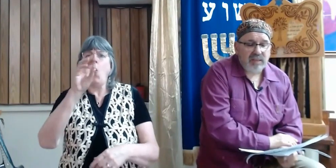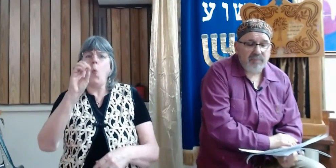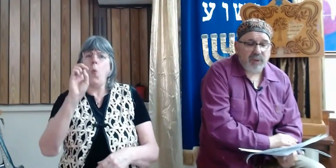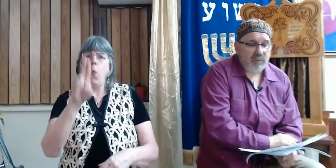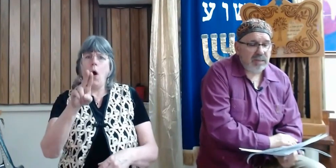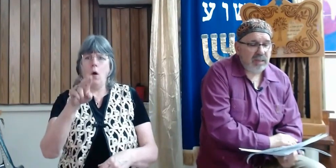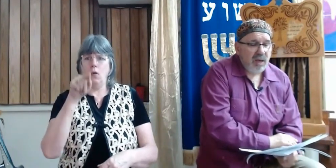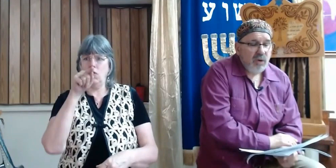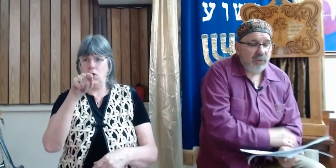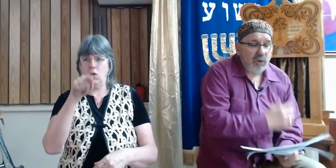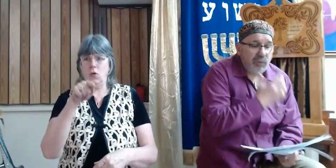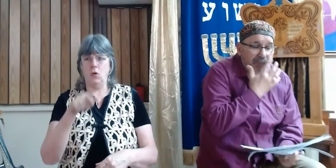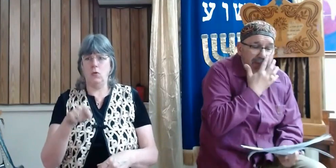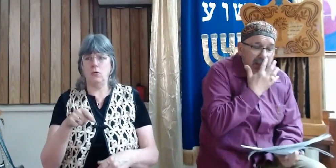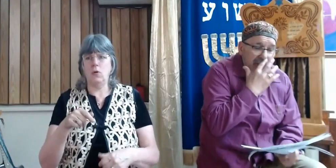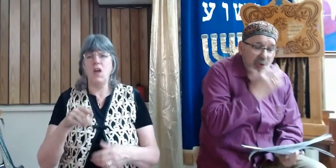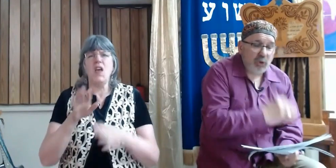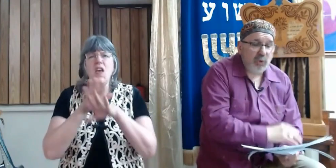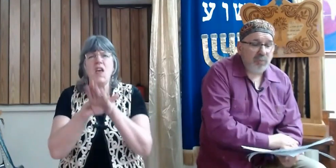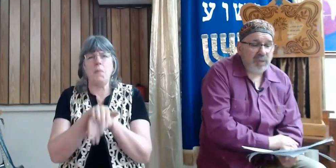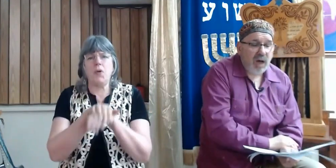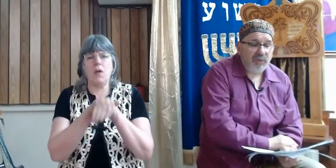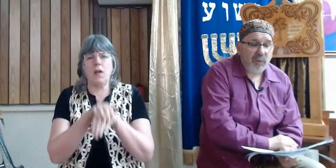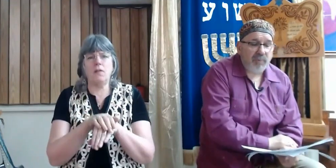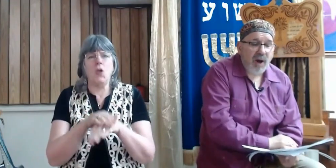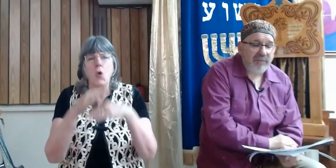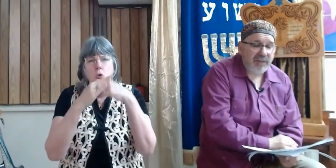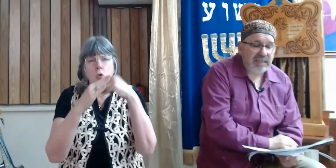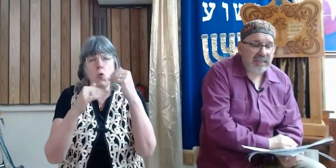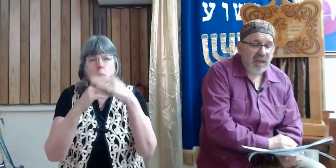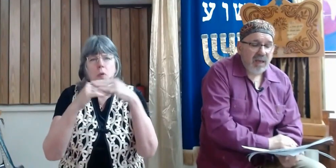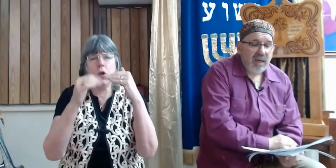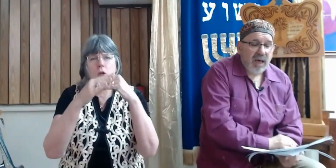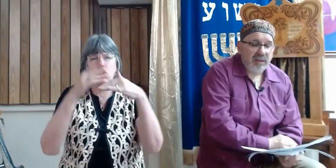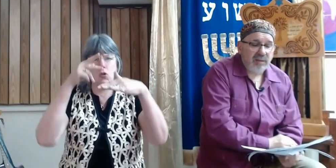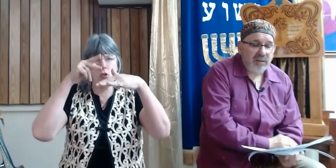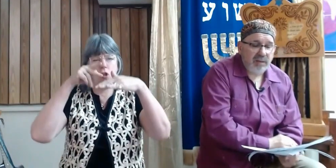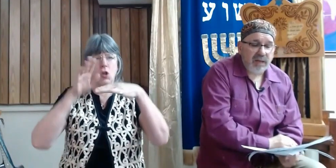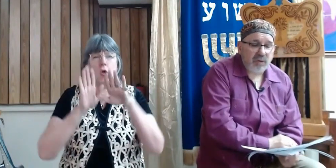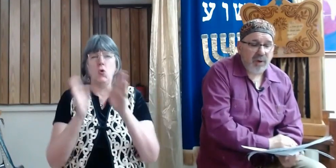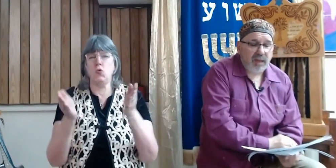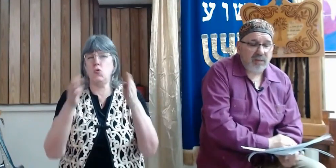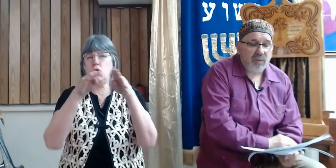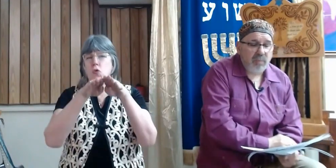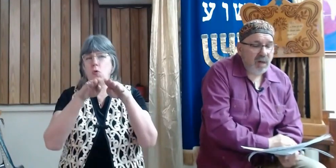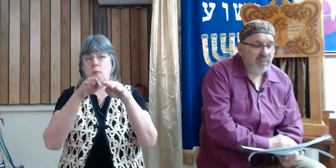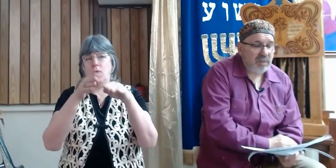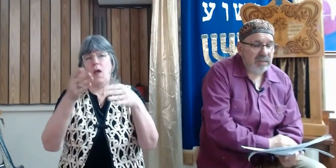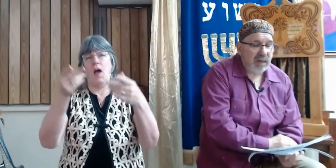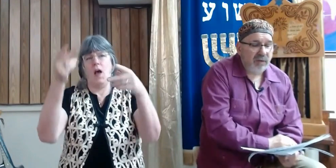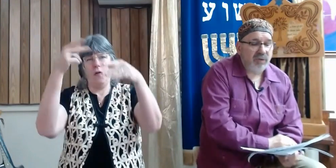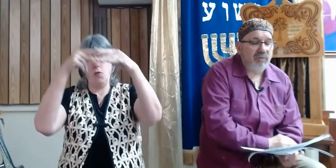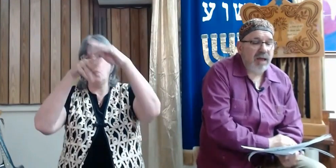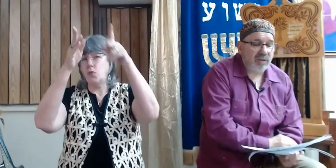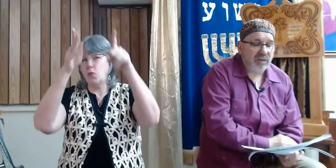Pharisees, hypocrites, for you build the tombs of the prophets and decorate the monuments of the righteous,